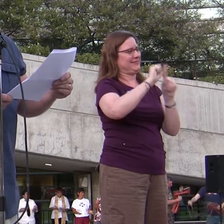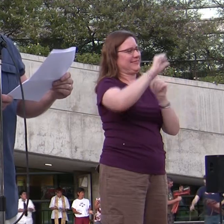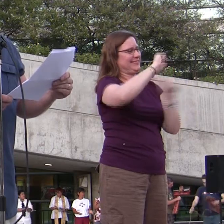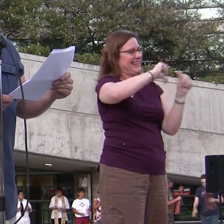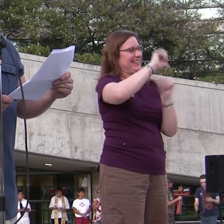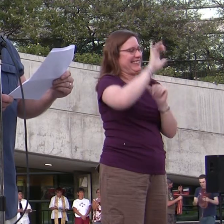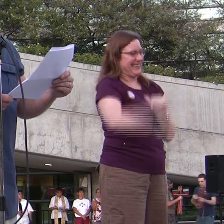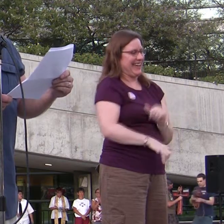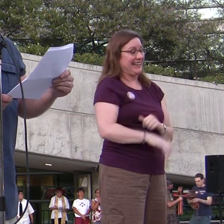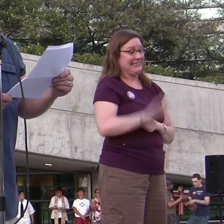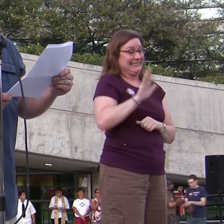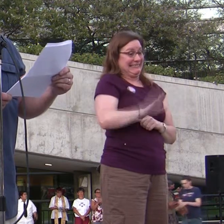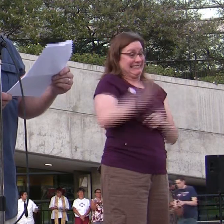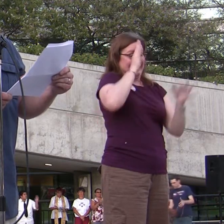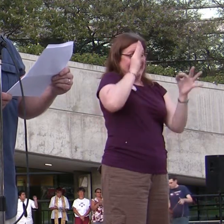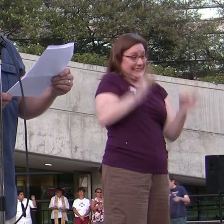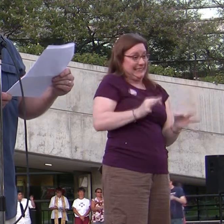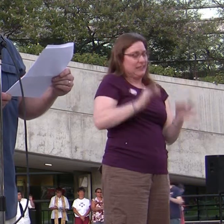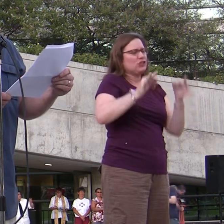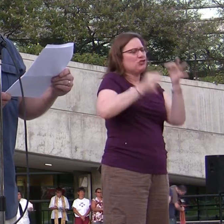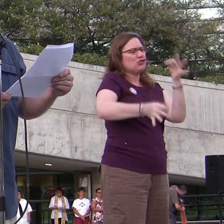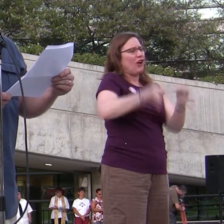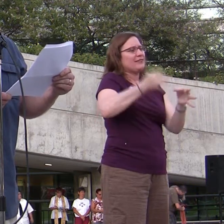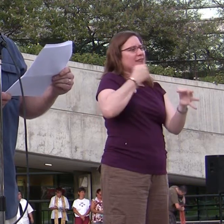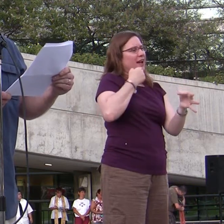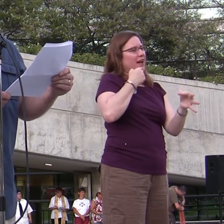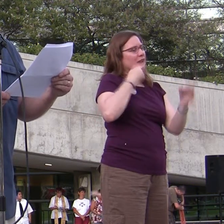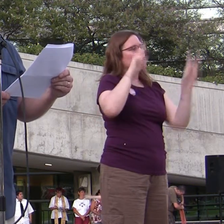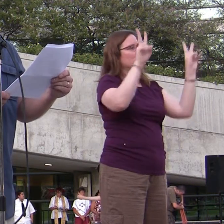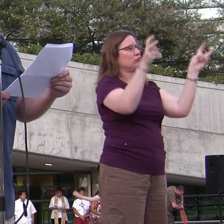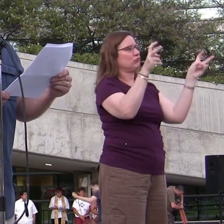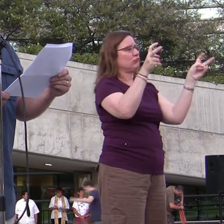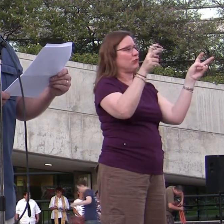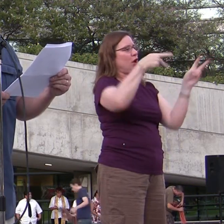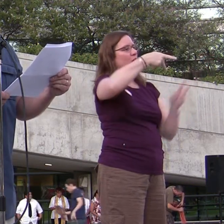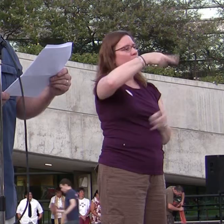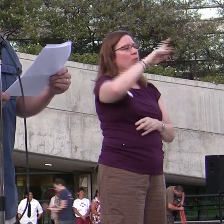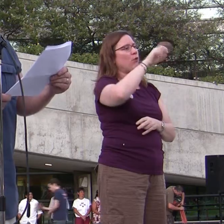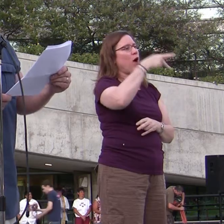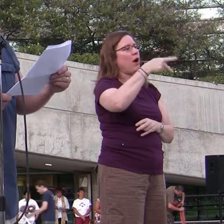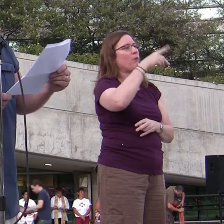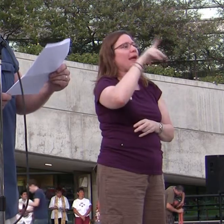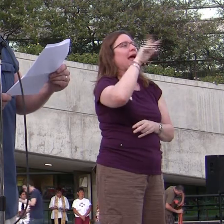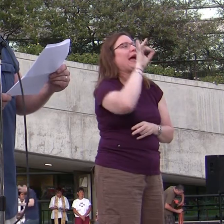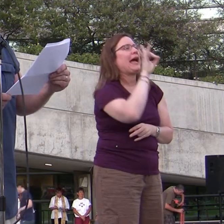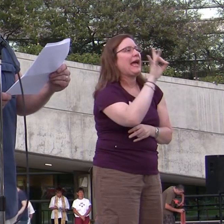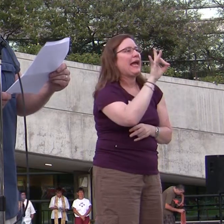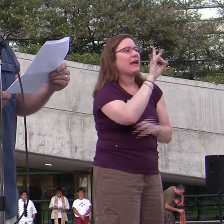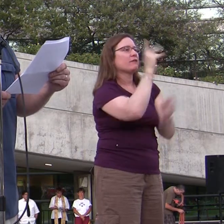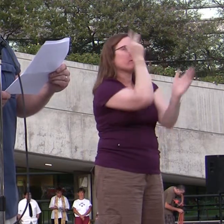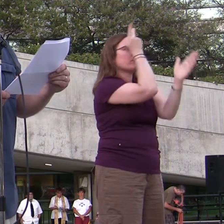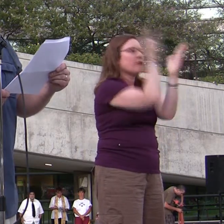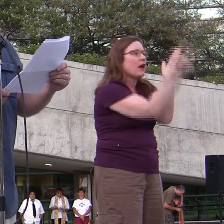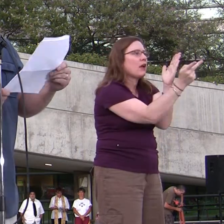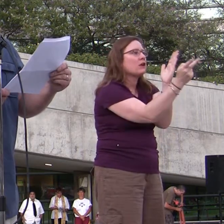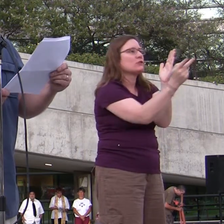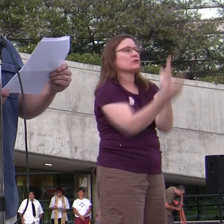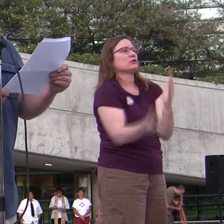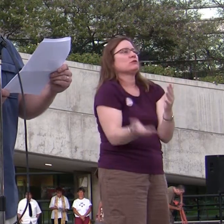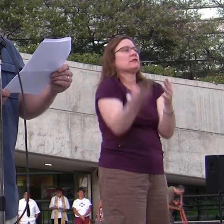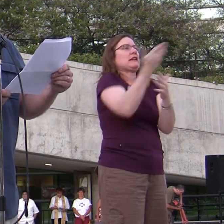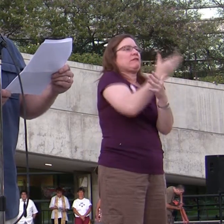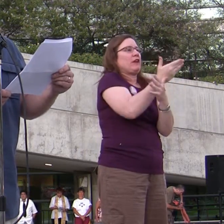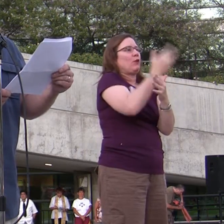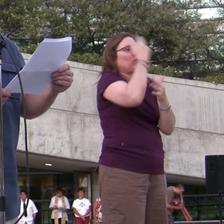In his decision, Judge Walker wrote, quote, Proposition 8 fails to advance any rational basis for